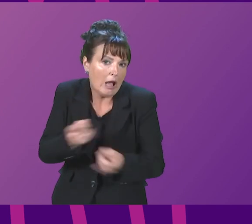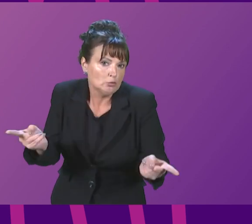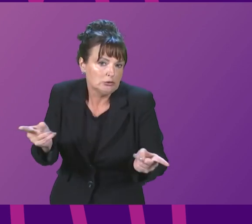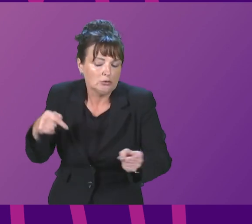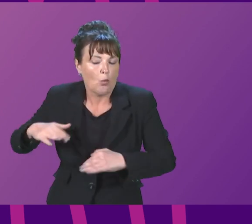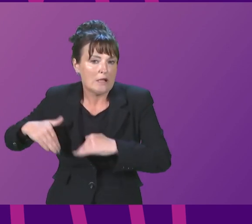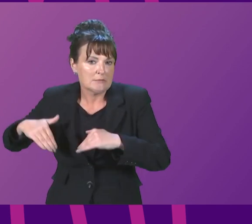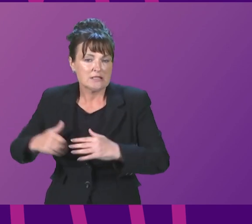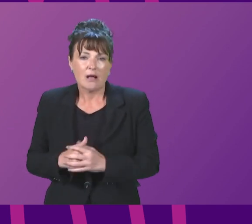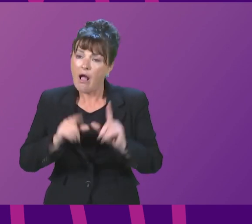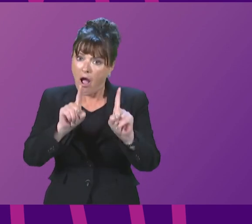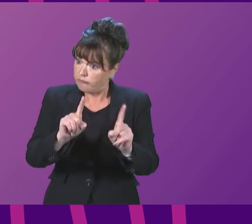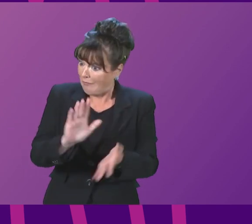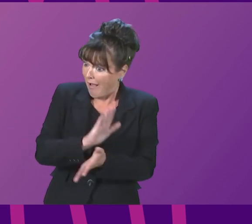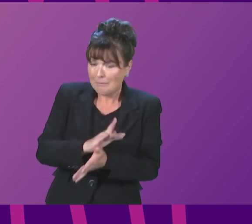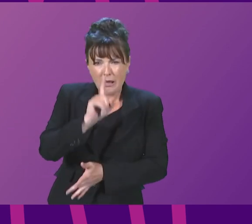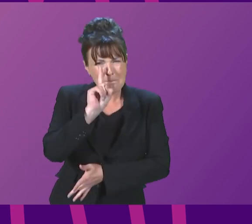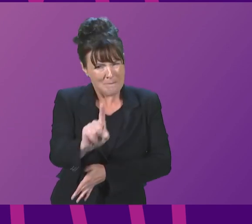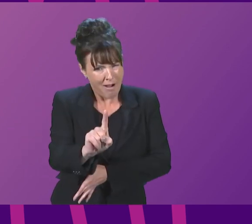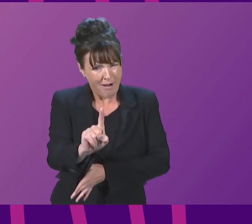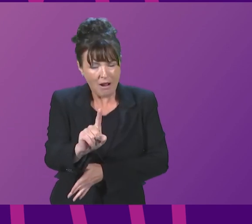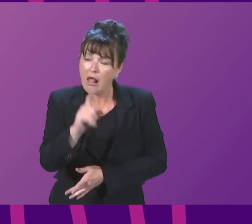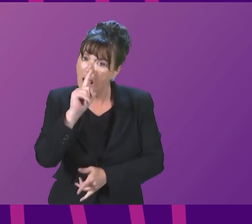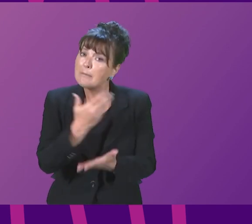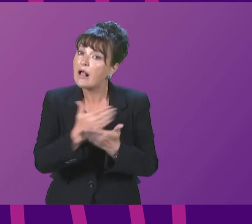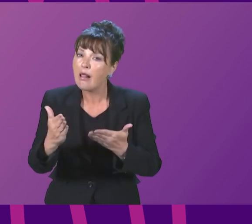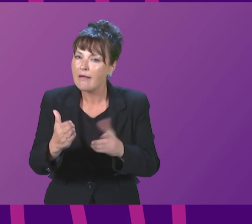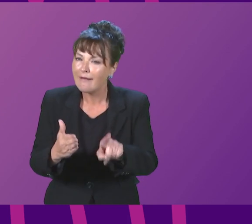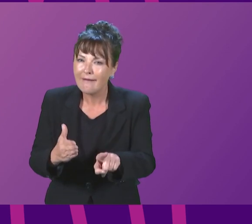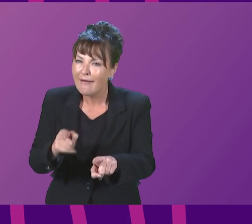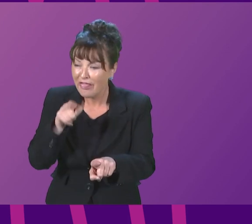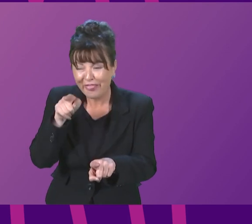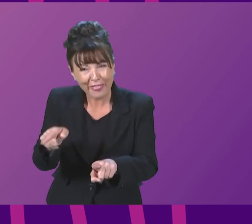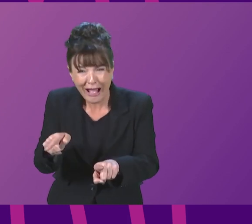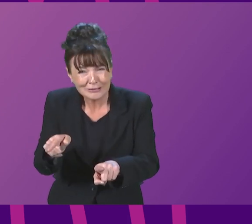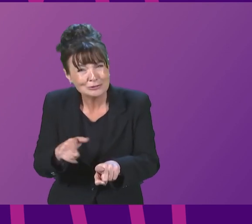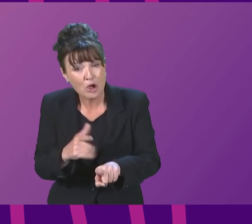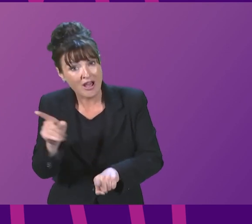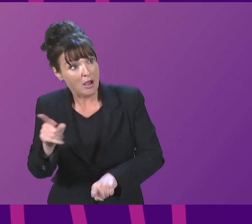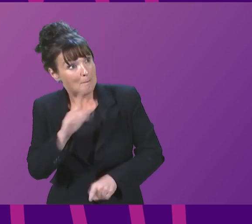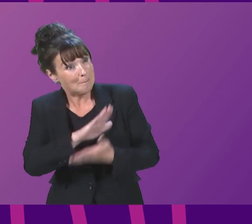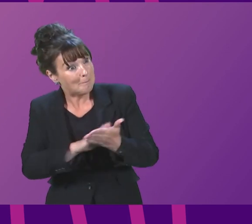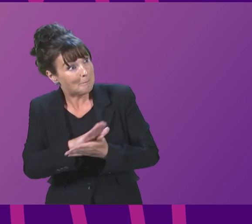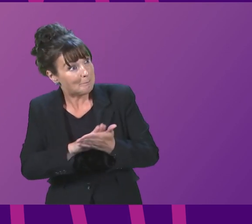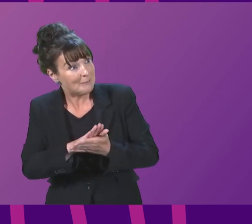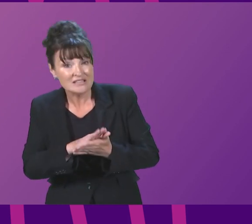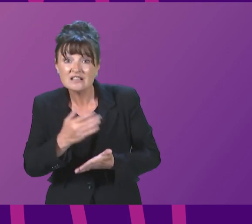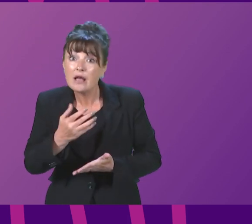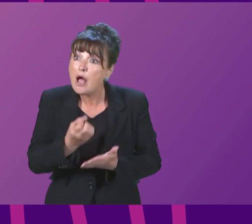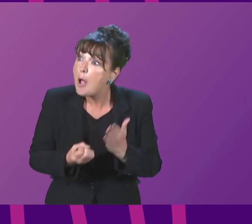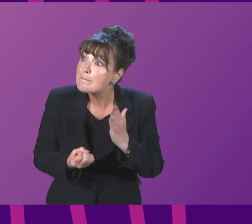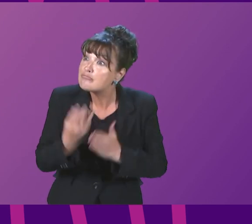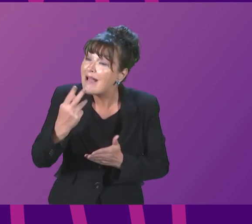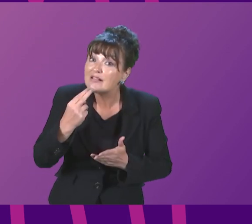But while I welcome it, can we also be very clear, Presiding Officer, it does not represent a halt to the rise in